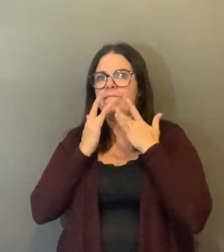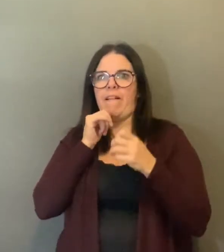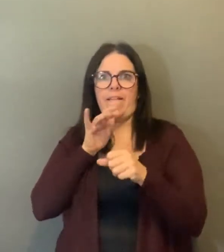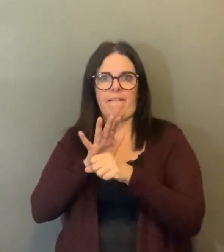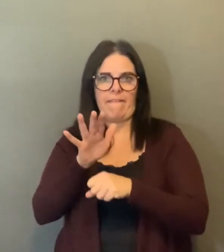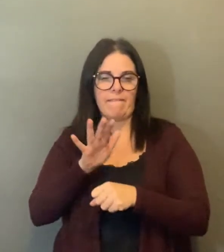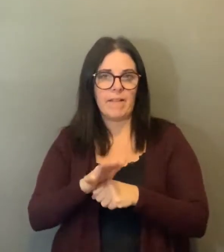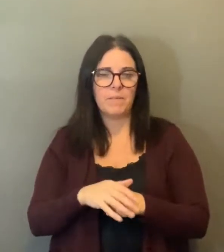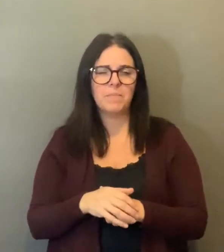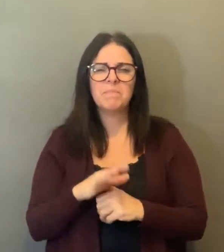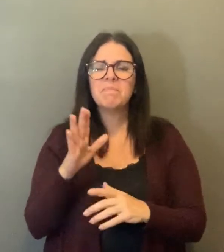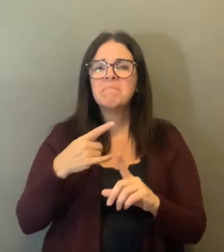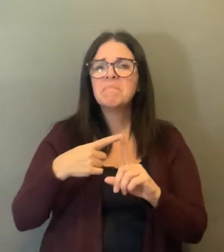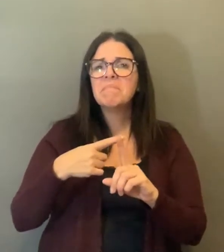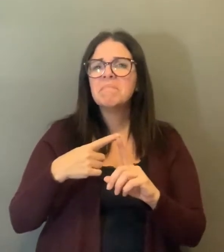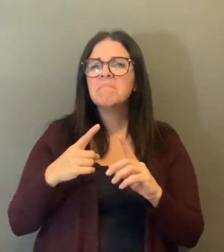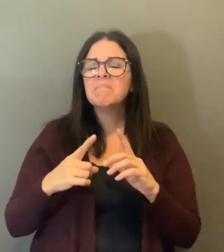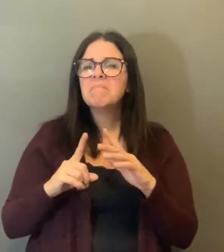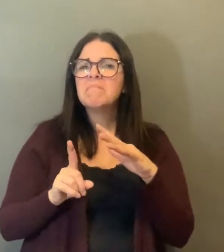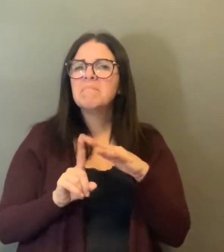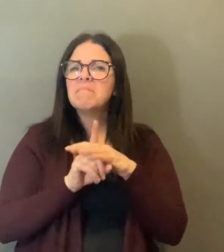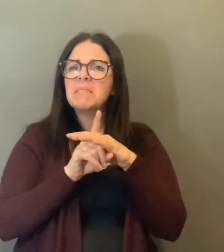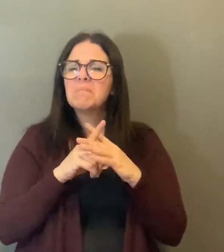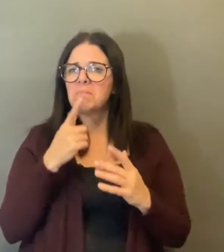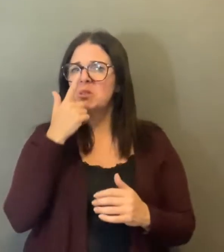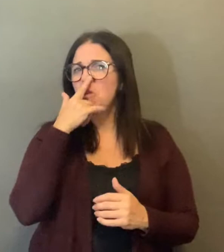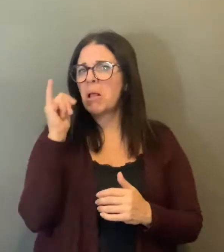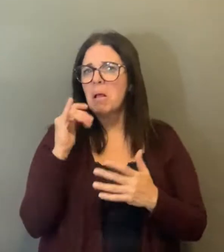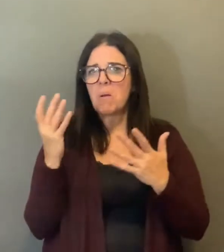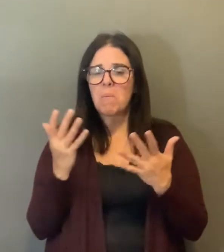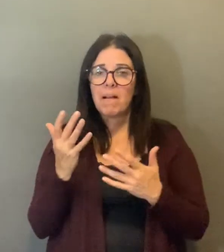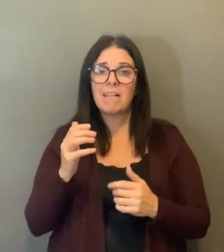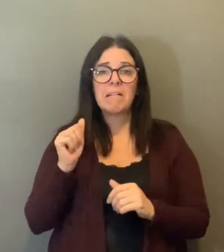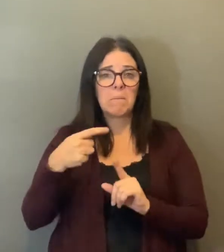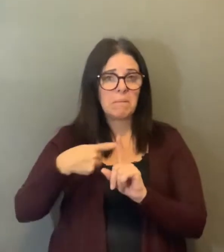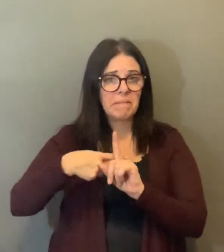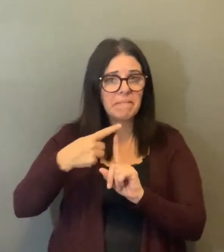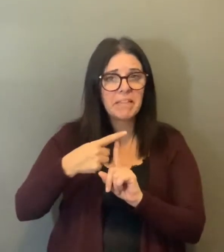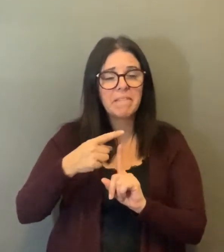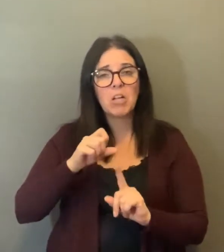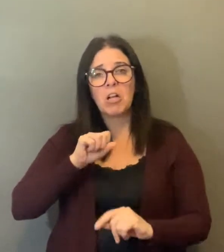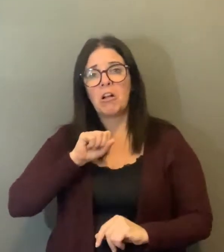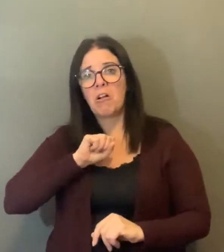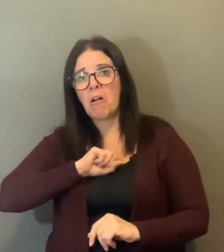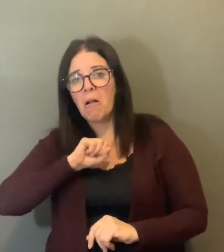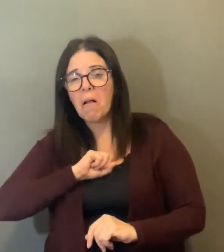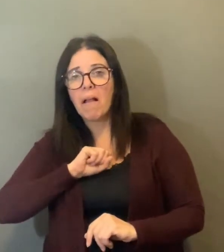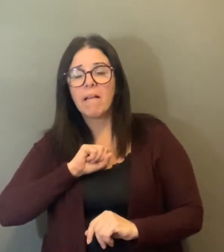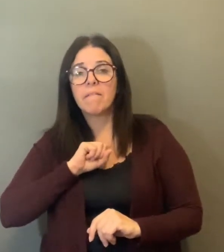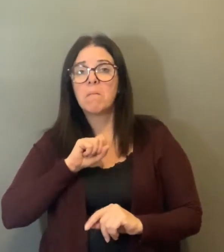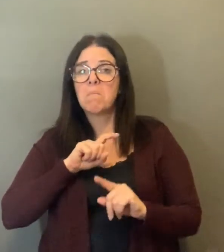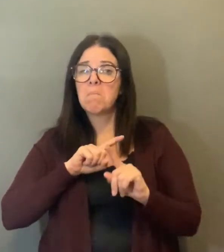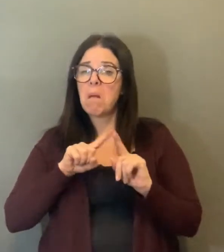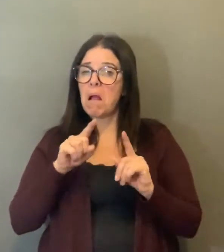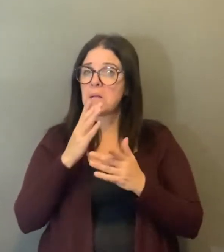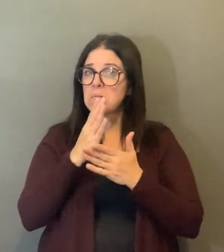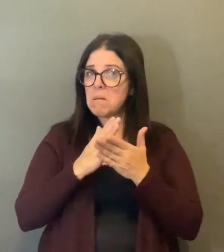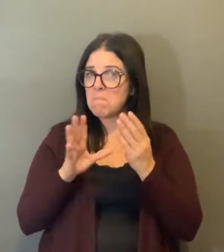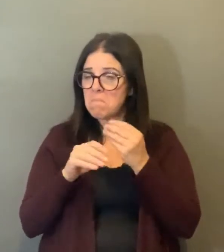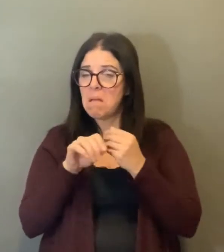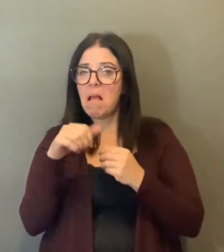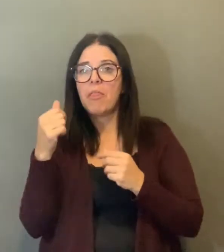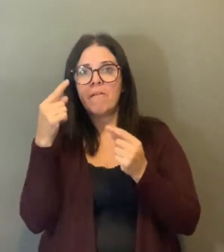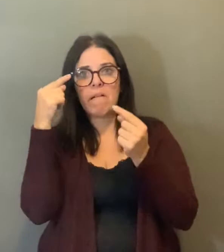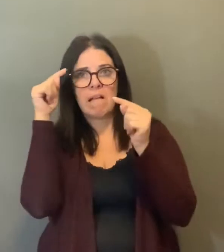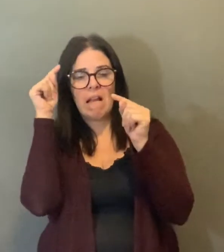Complete the online self-assessment on Ontario.ca, contact Telehealth Ontario or call your primary care